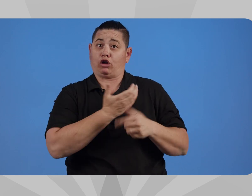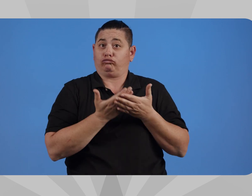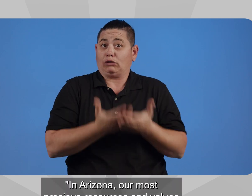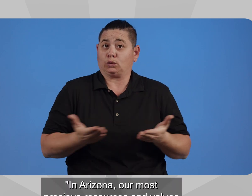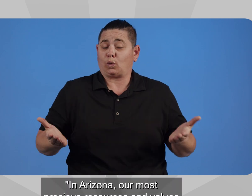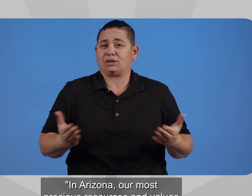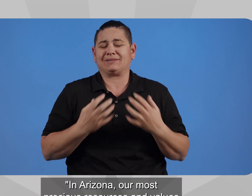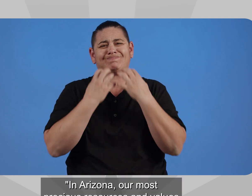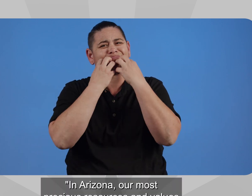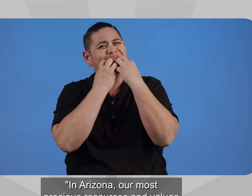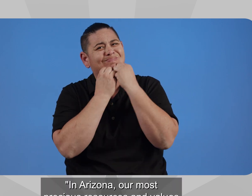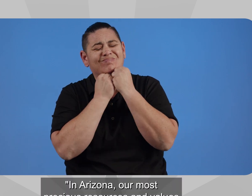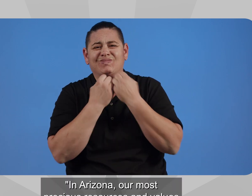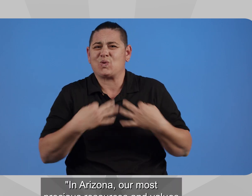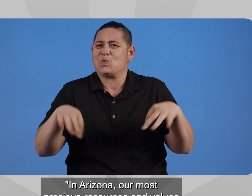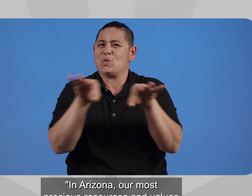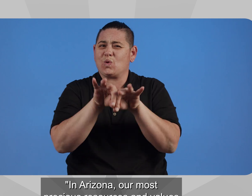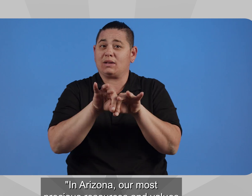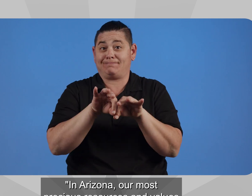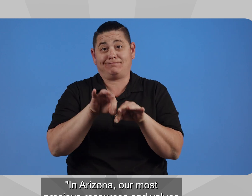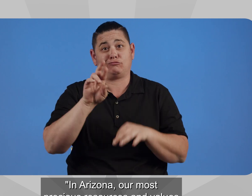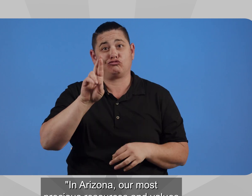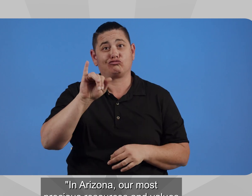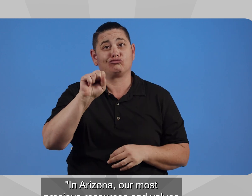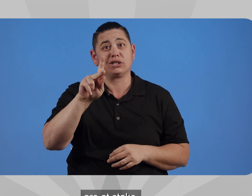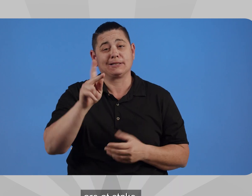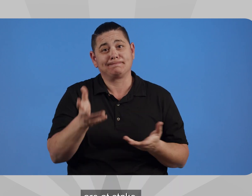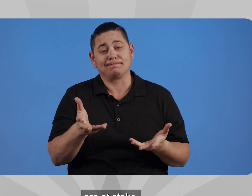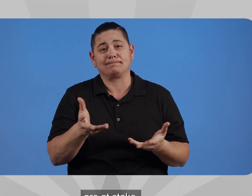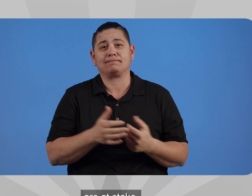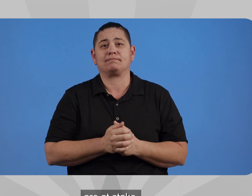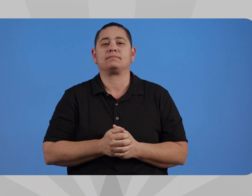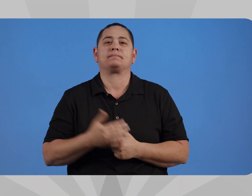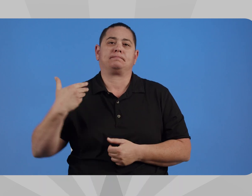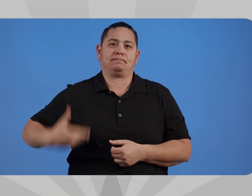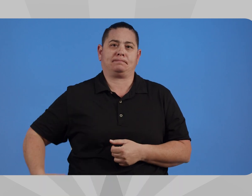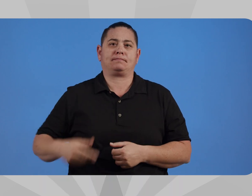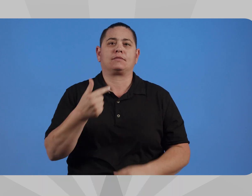In Arizona, our most precious resources and values are at stake.